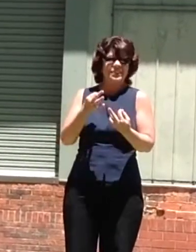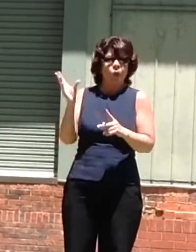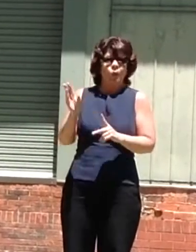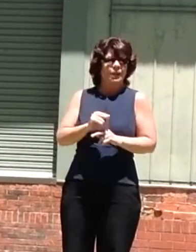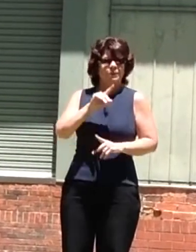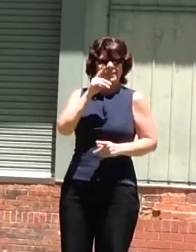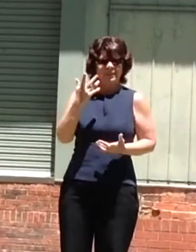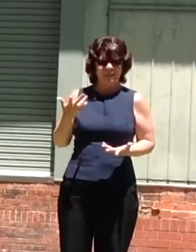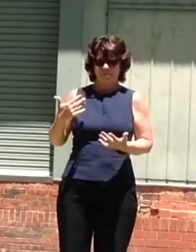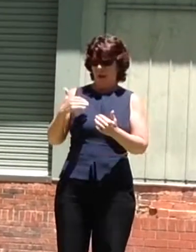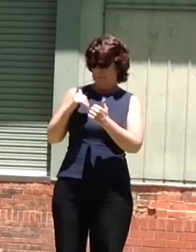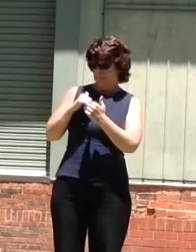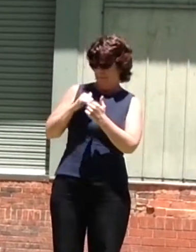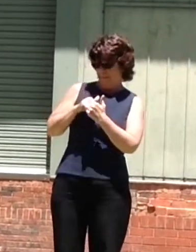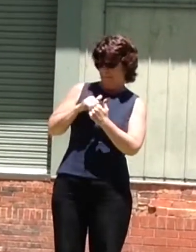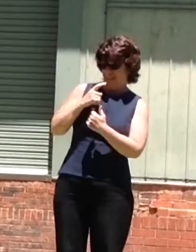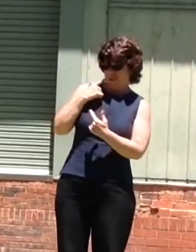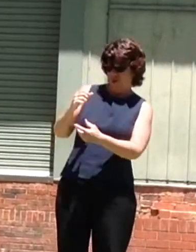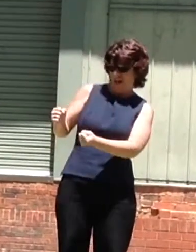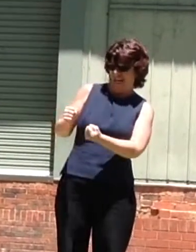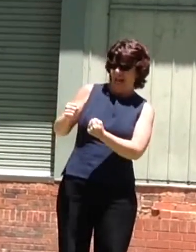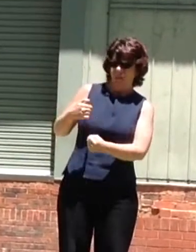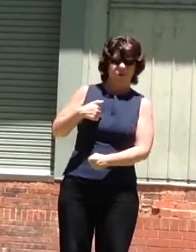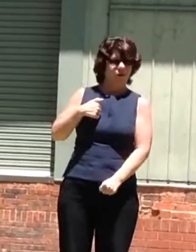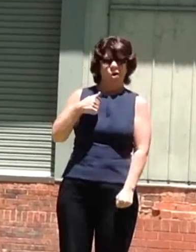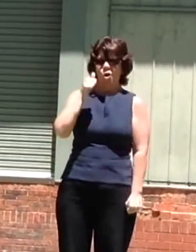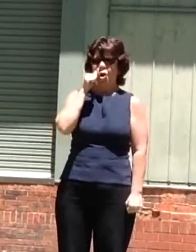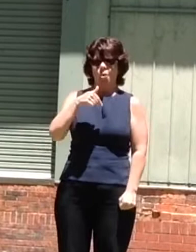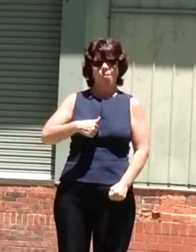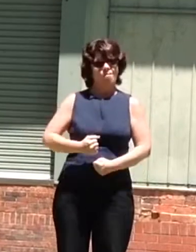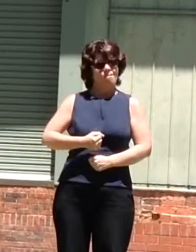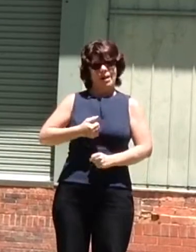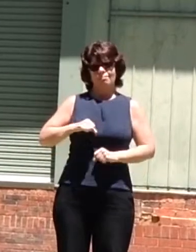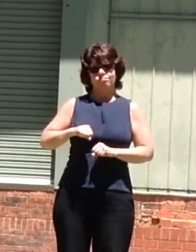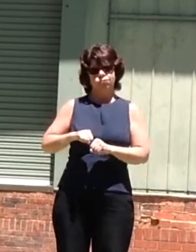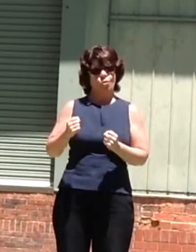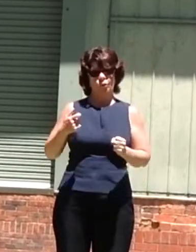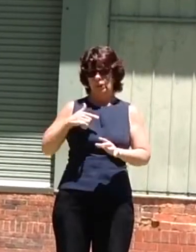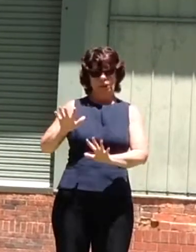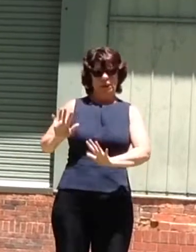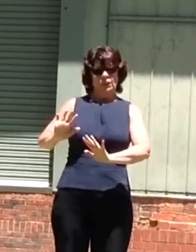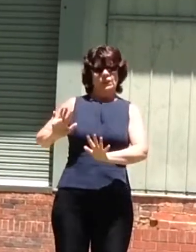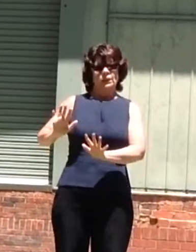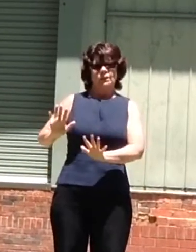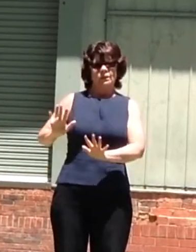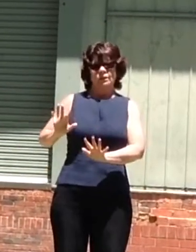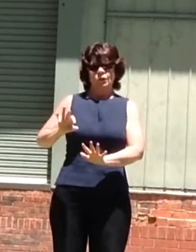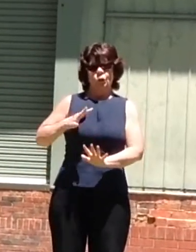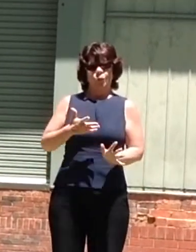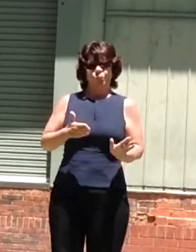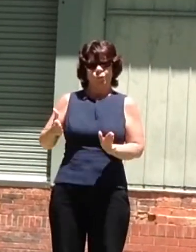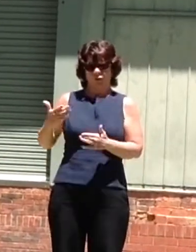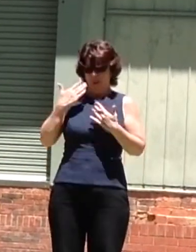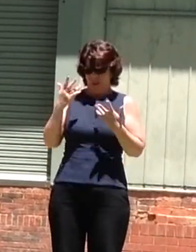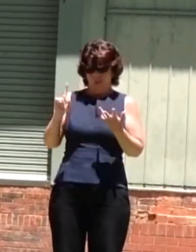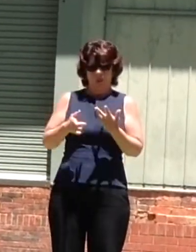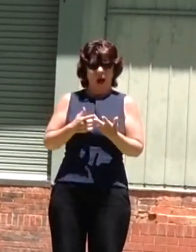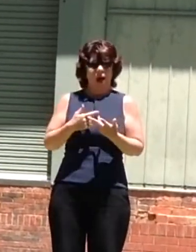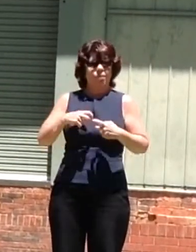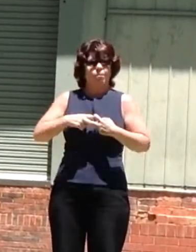me out of the vehicle. But I knew straight away that I'd broken my back, so I didn't let them move me because I didn't know what other